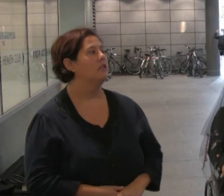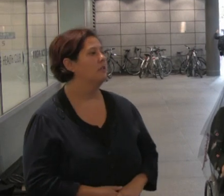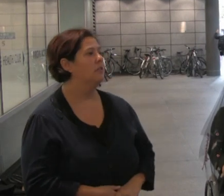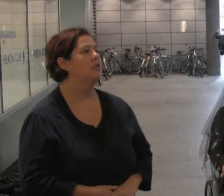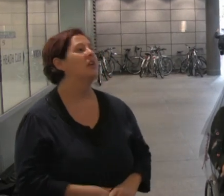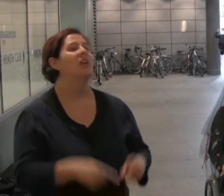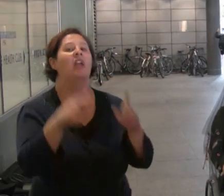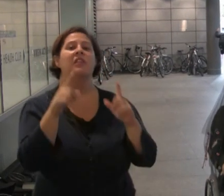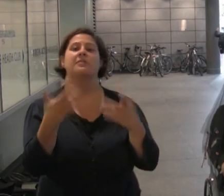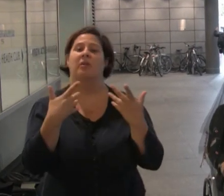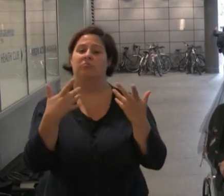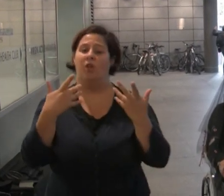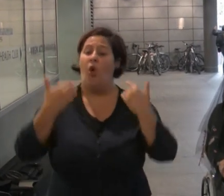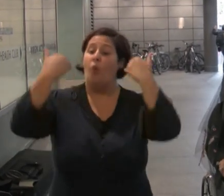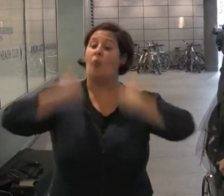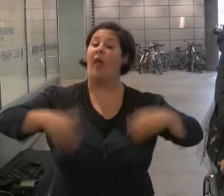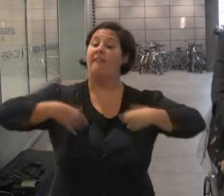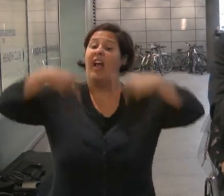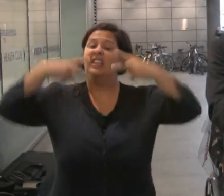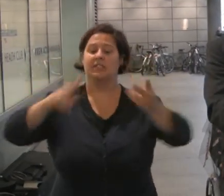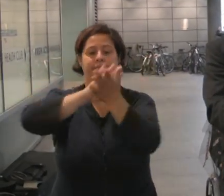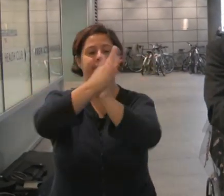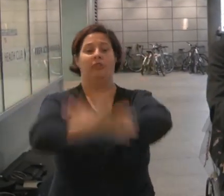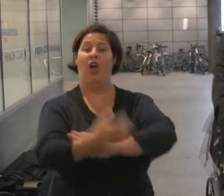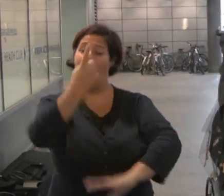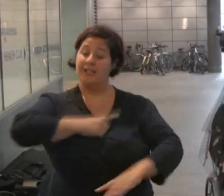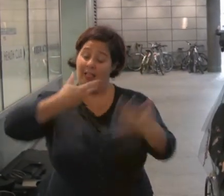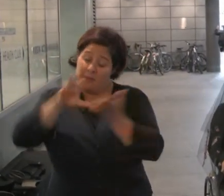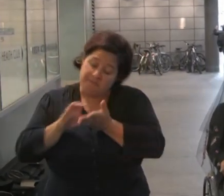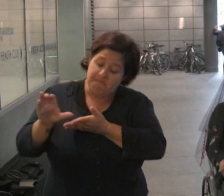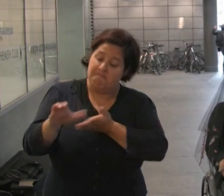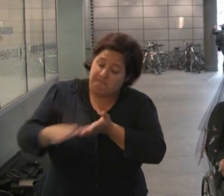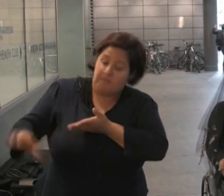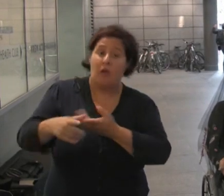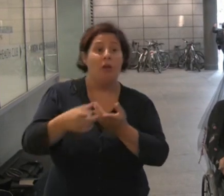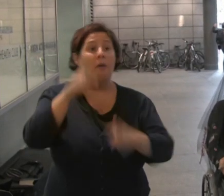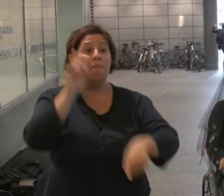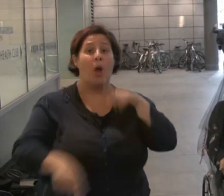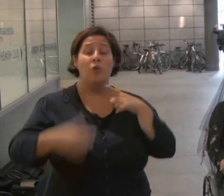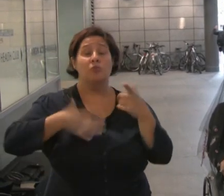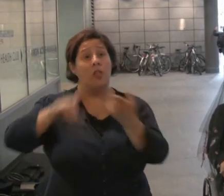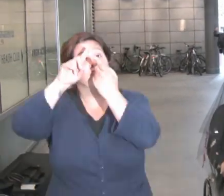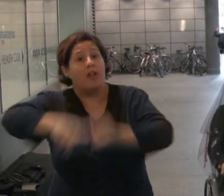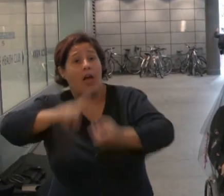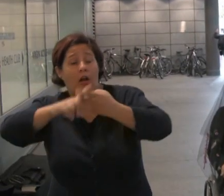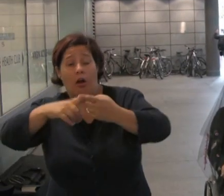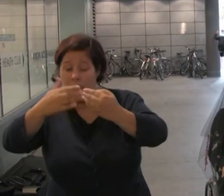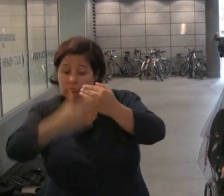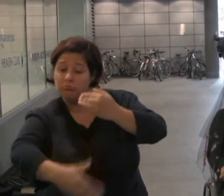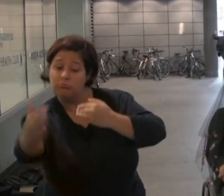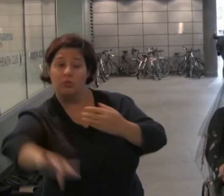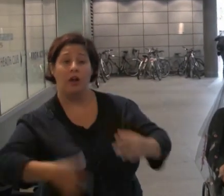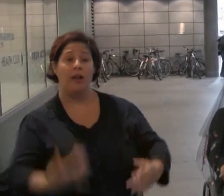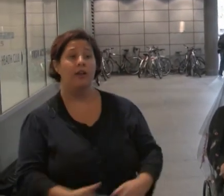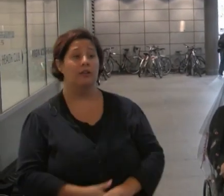It is about dismantling the welfare system that we have all paid into and most of us will need to depend upon at some stage in